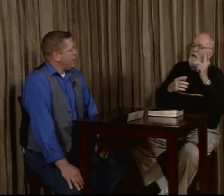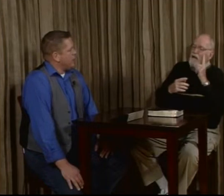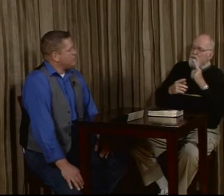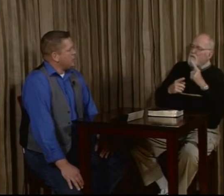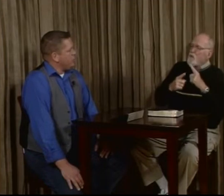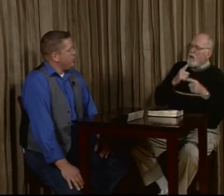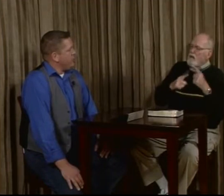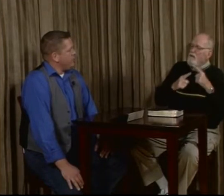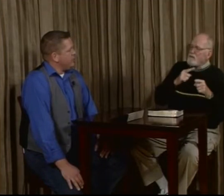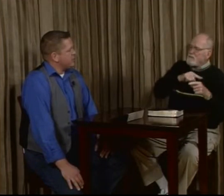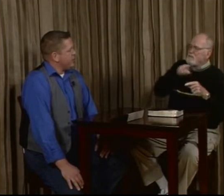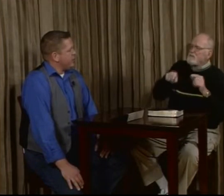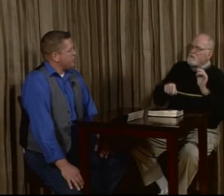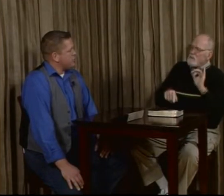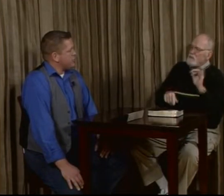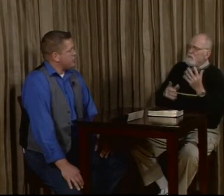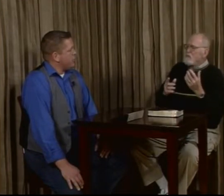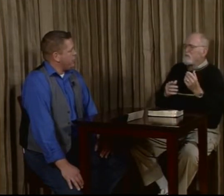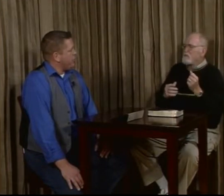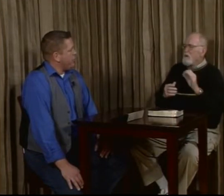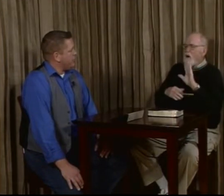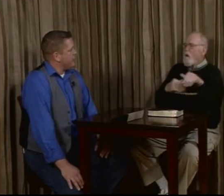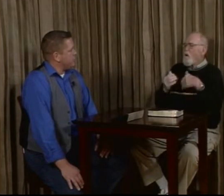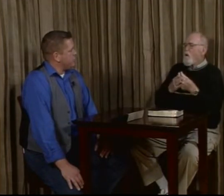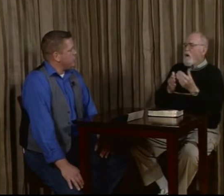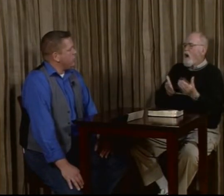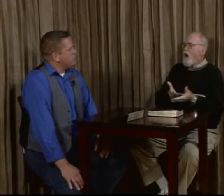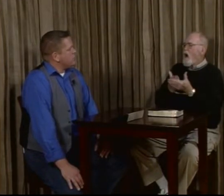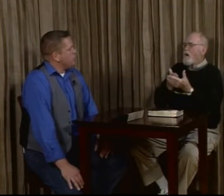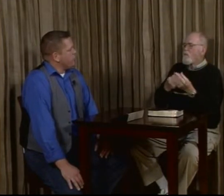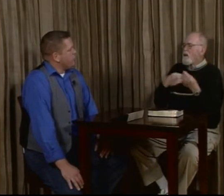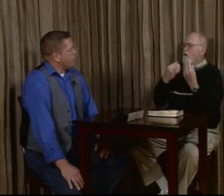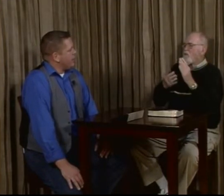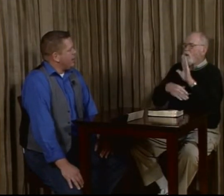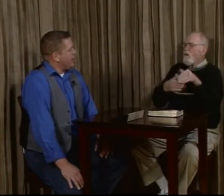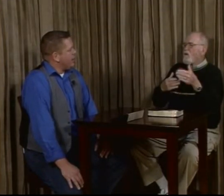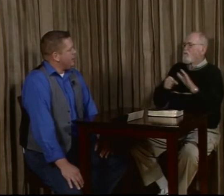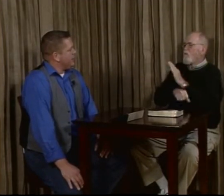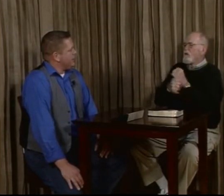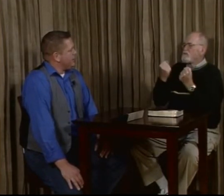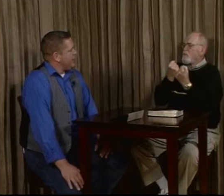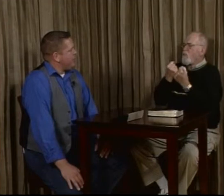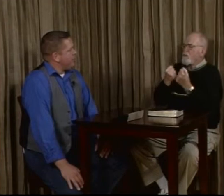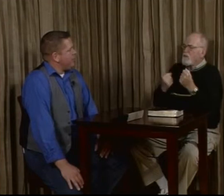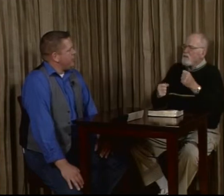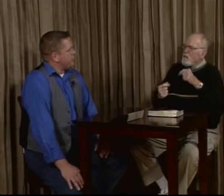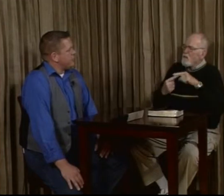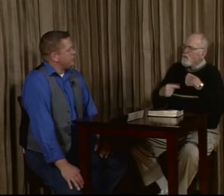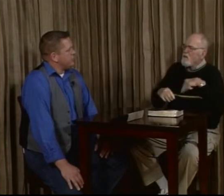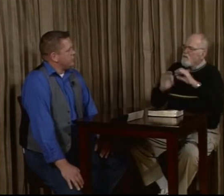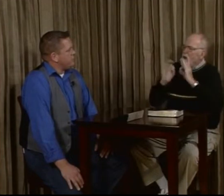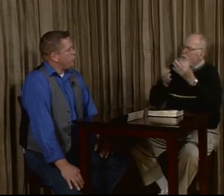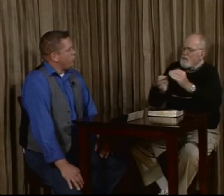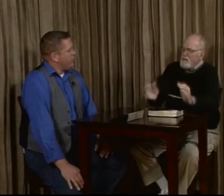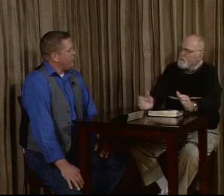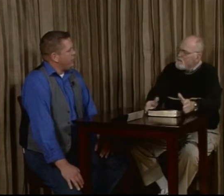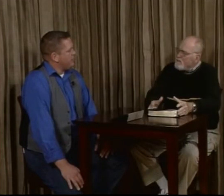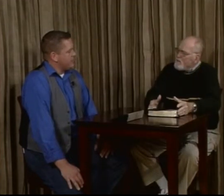language and communicate via sign language because of all the deaf relatives, too. So it really worked out great and there was excellent support in our family.